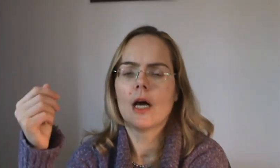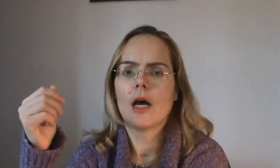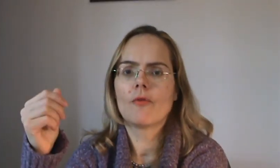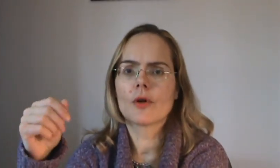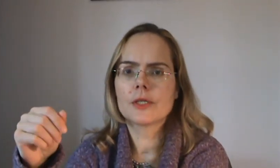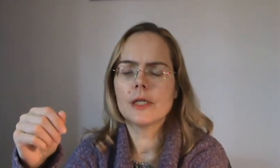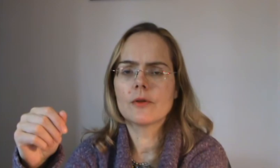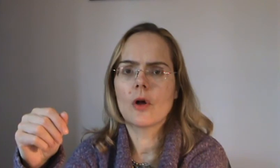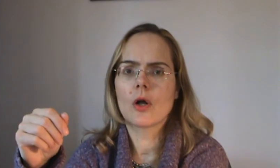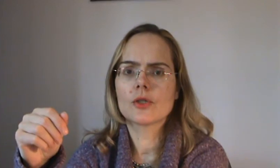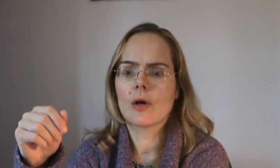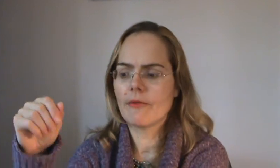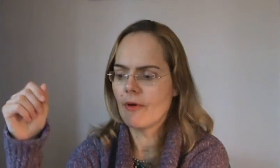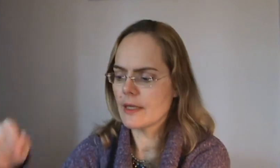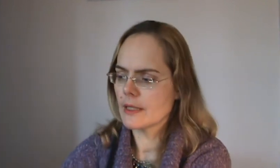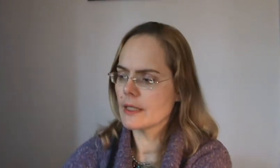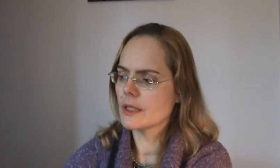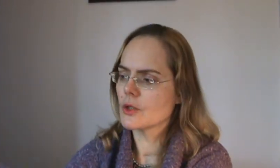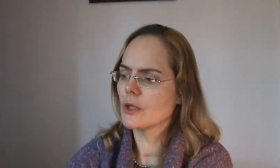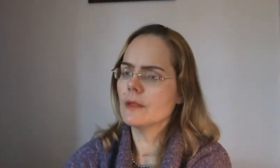For children also, I find that it is good.